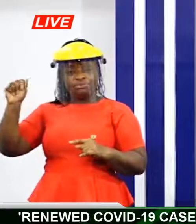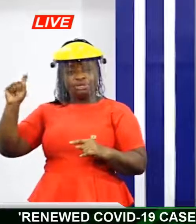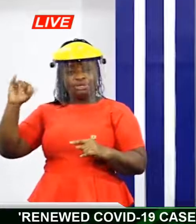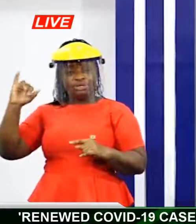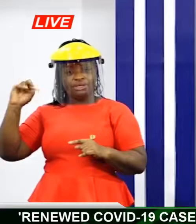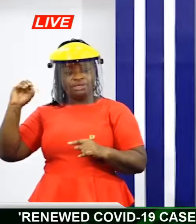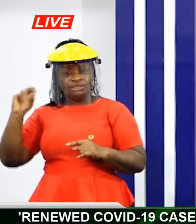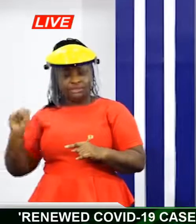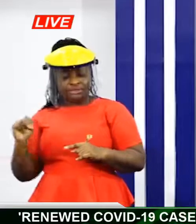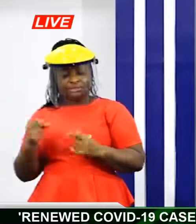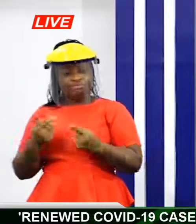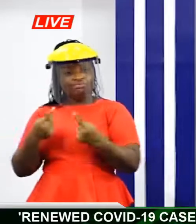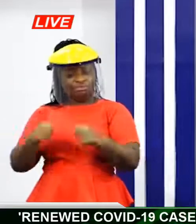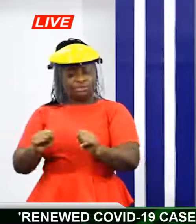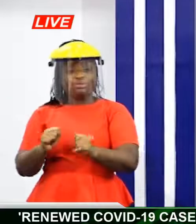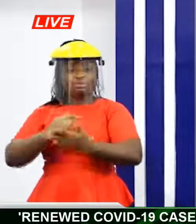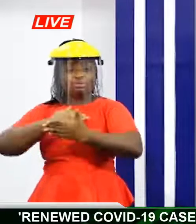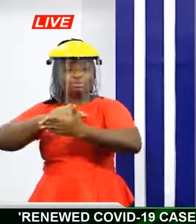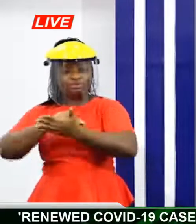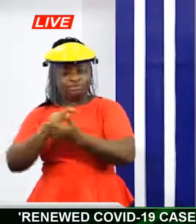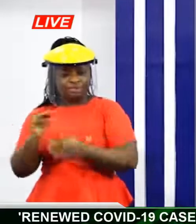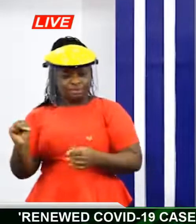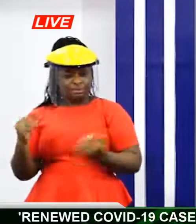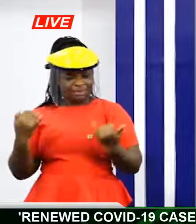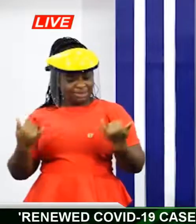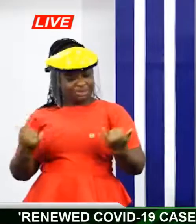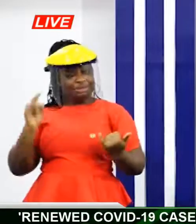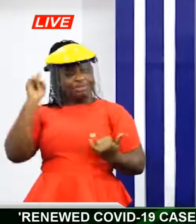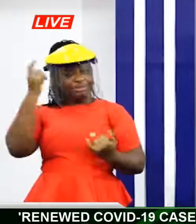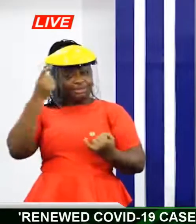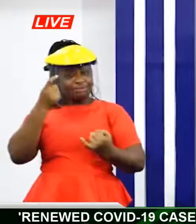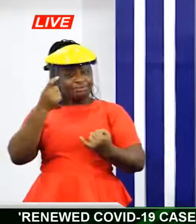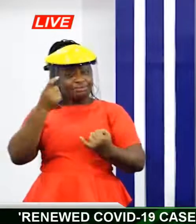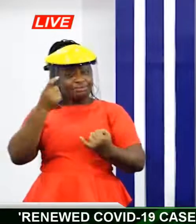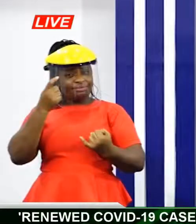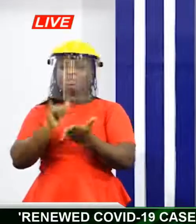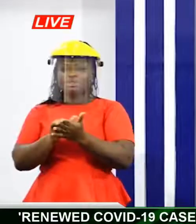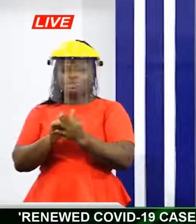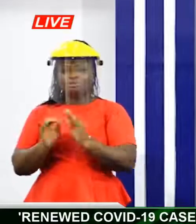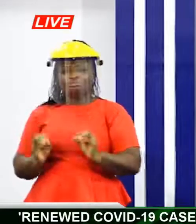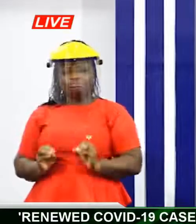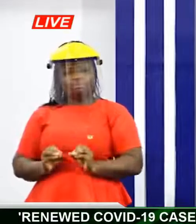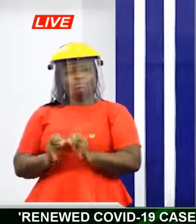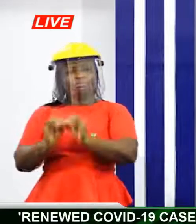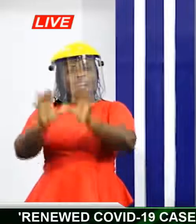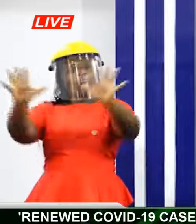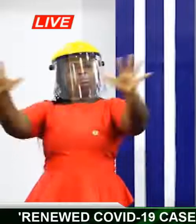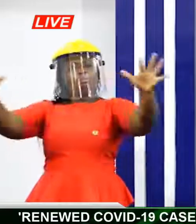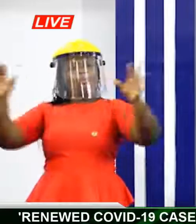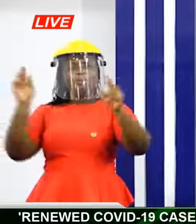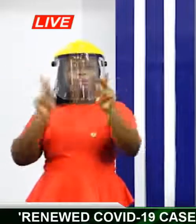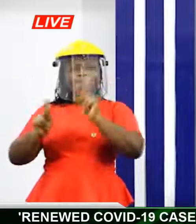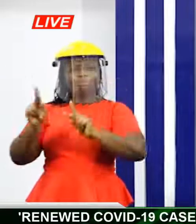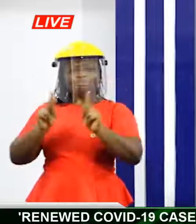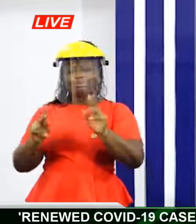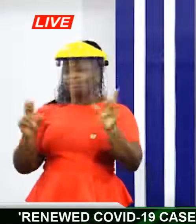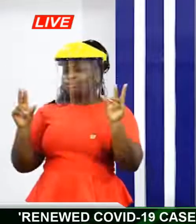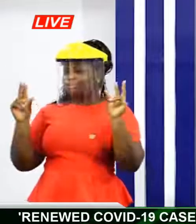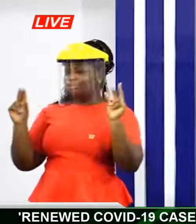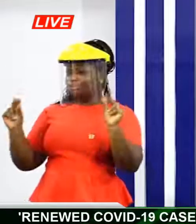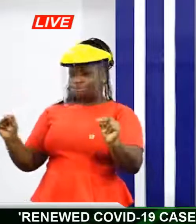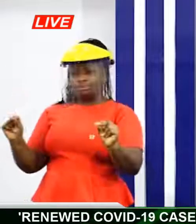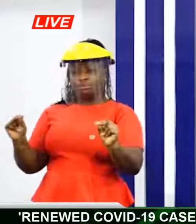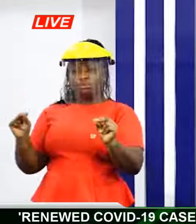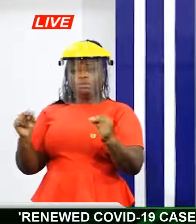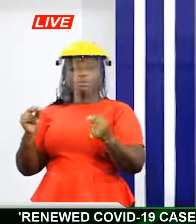also, by law, imposed restrictions on public gatherings, social gatherings, etc. The state can do that for you.